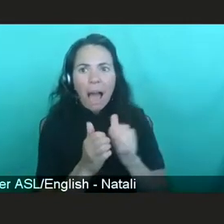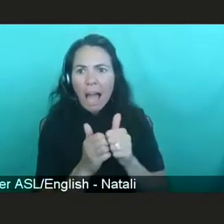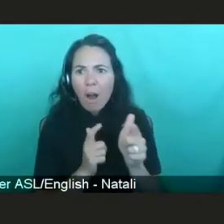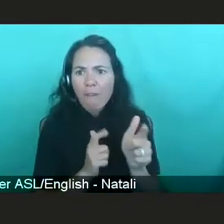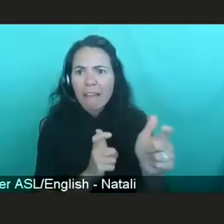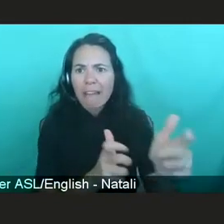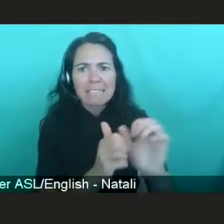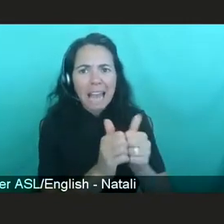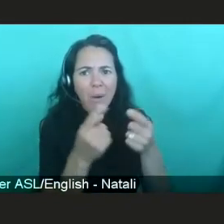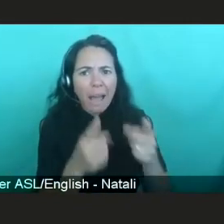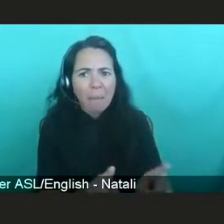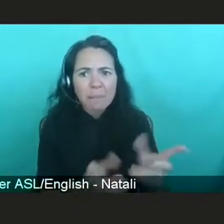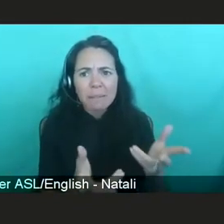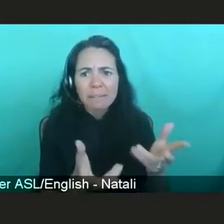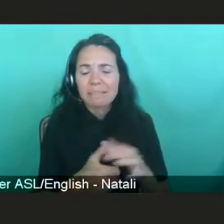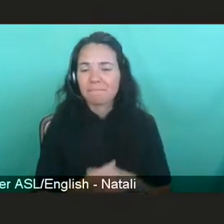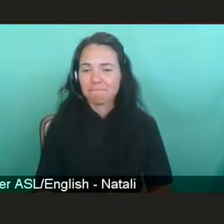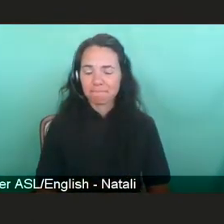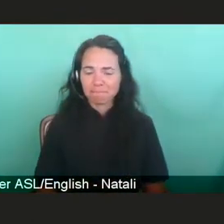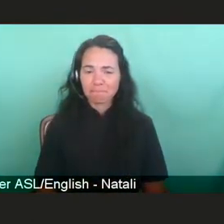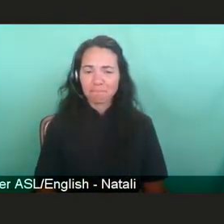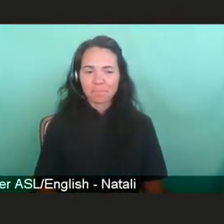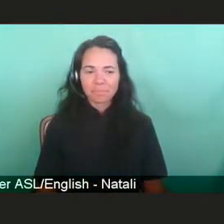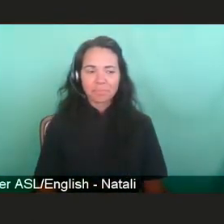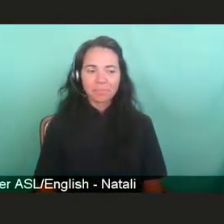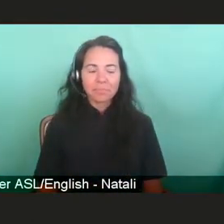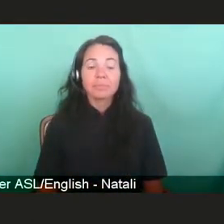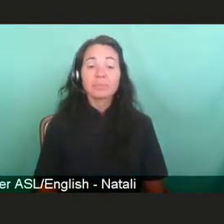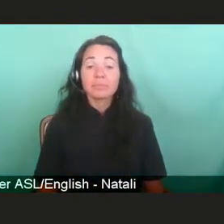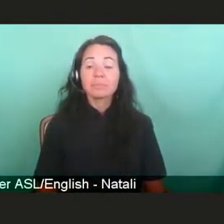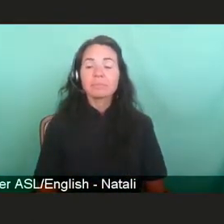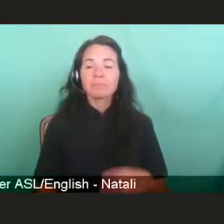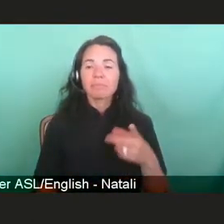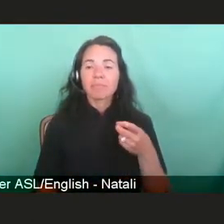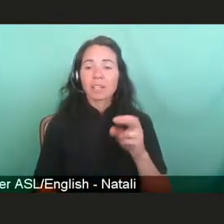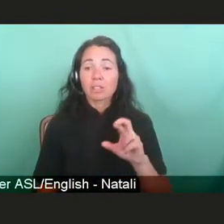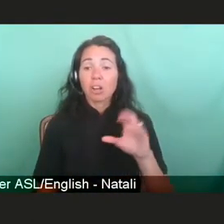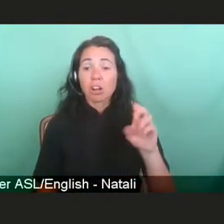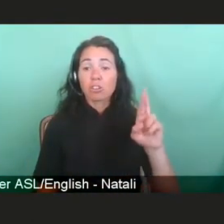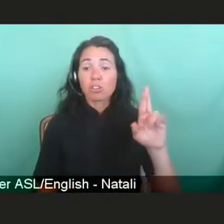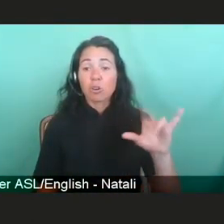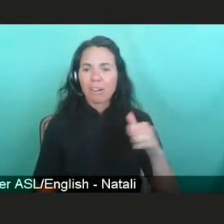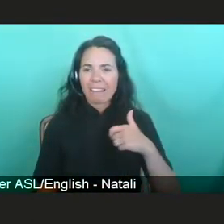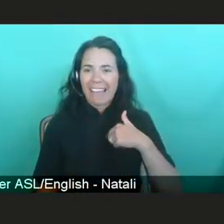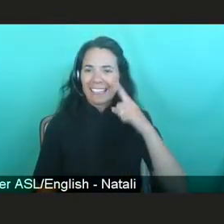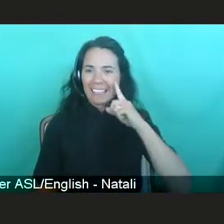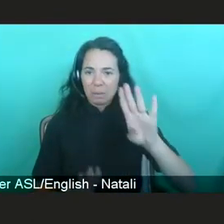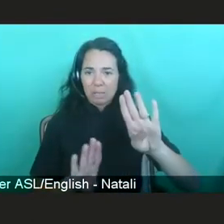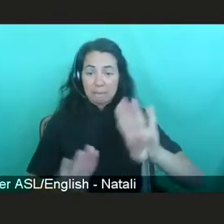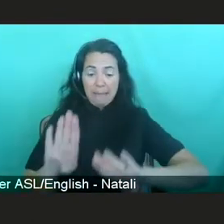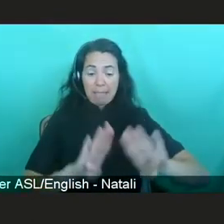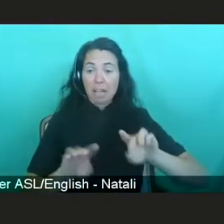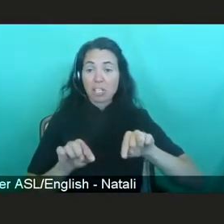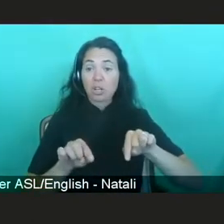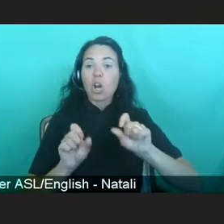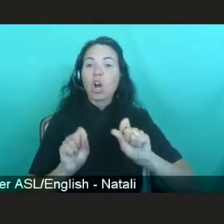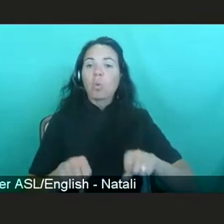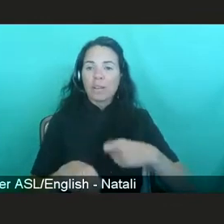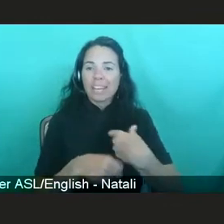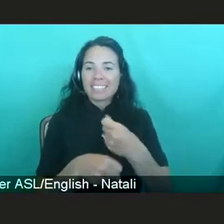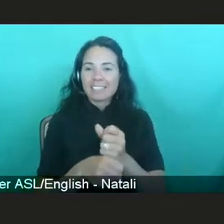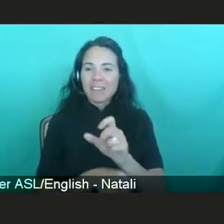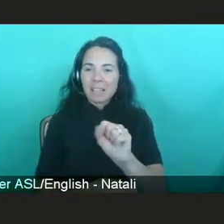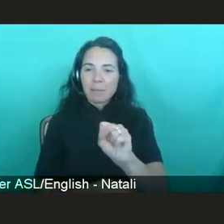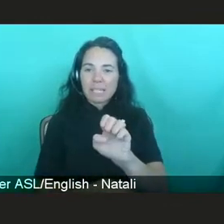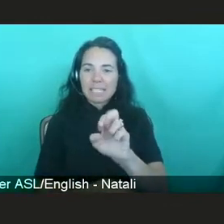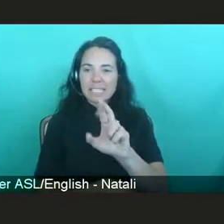that made that happen? I think the, on the biological basis was being able to develop surrogate markers. It was first